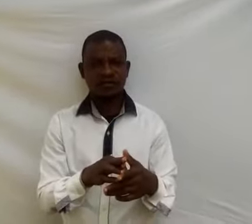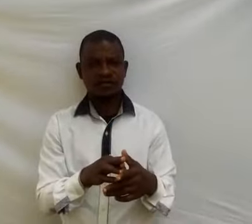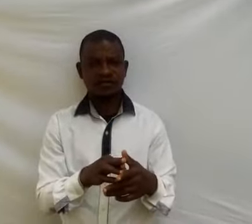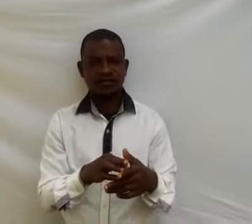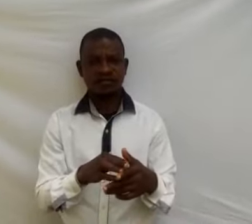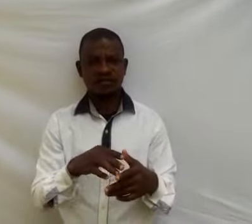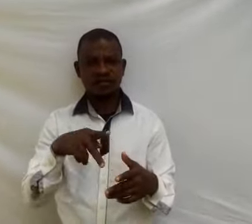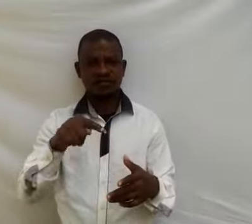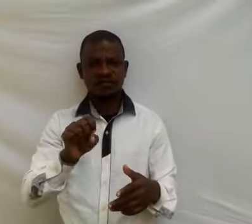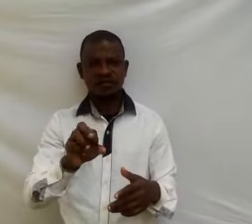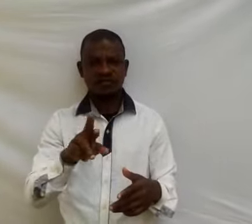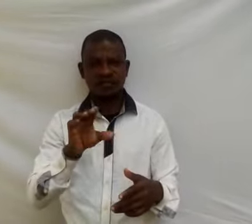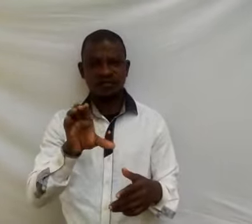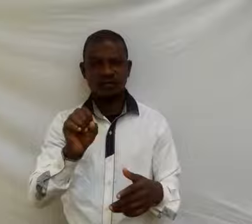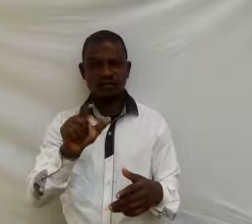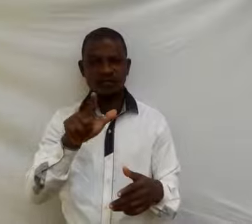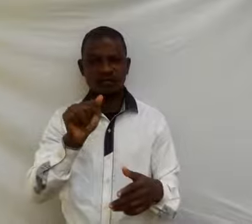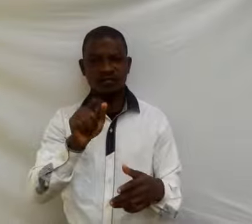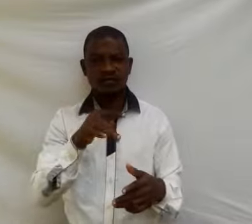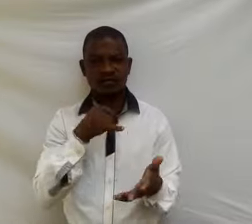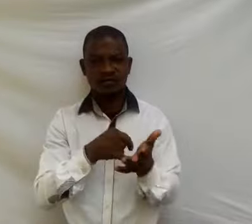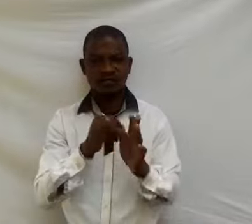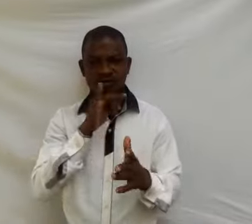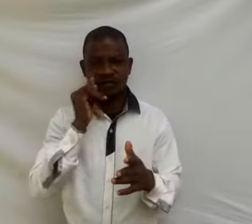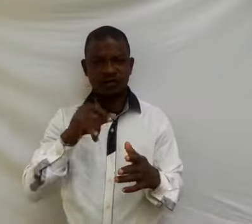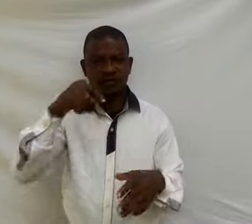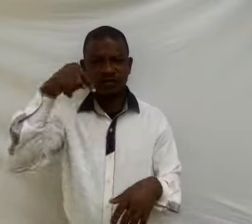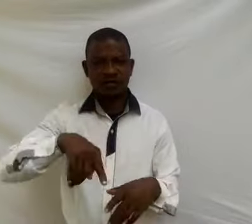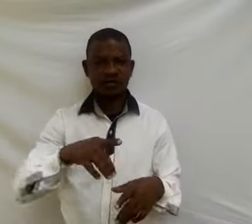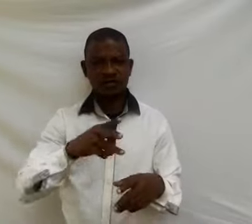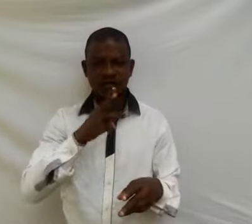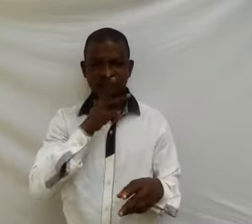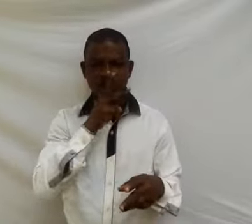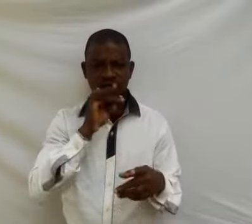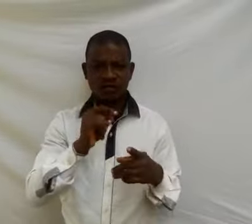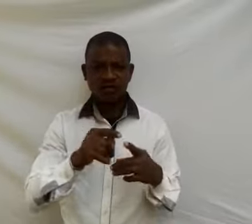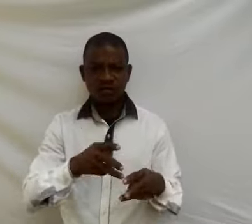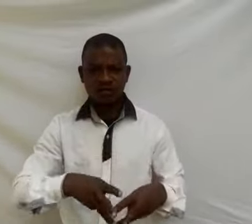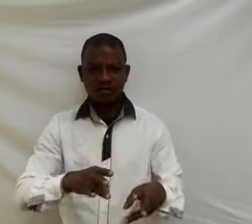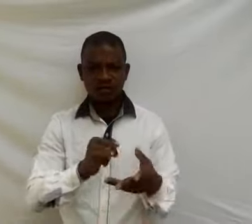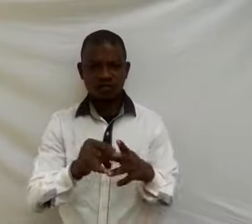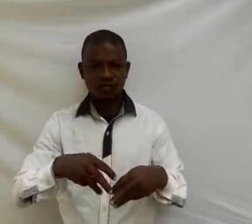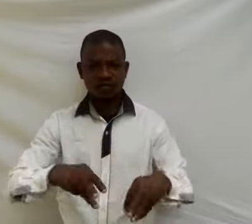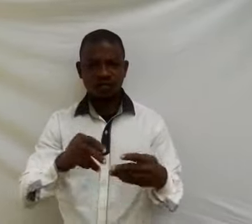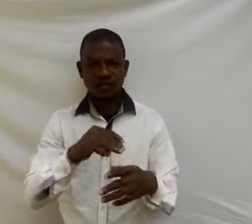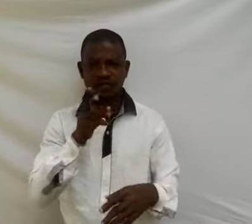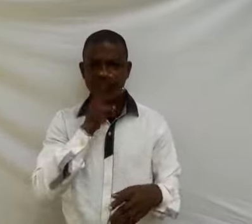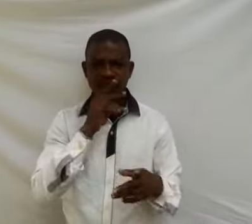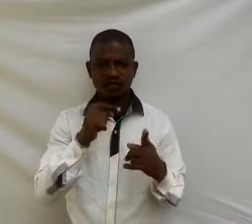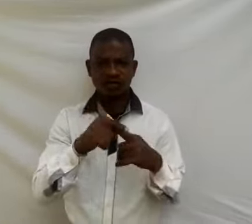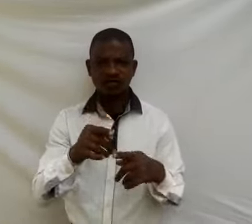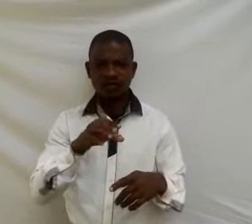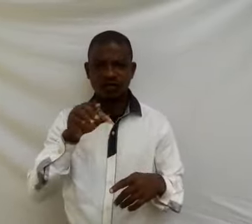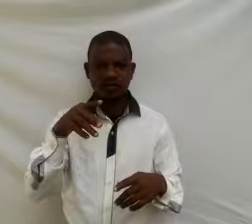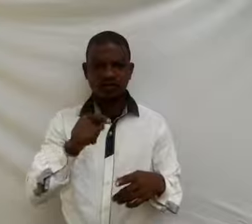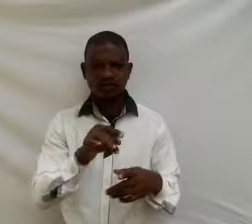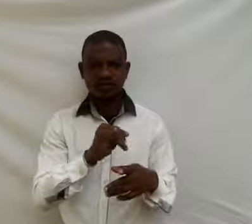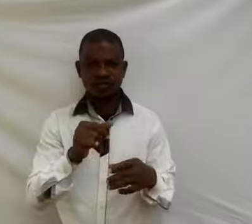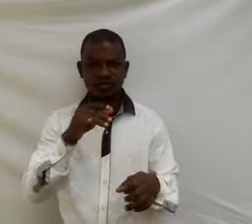Percolation. It is the downward movement of water through pores and other spaces in